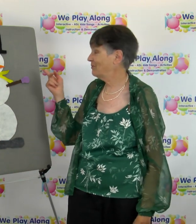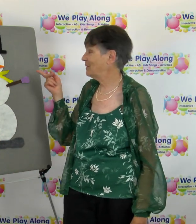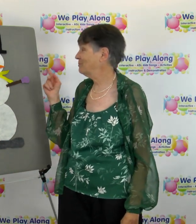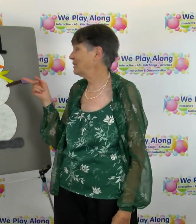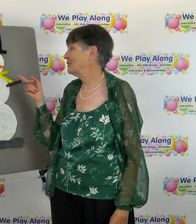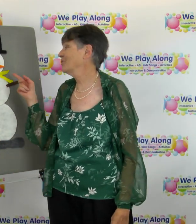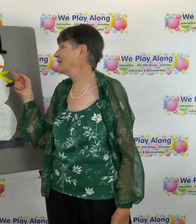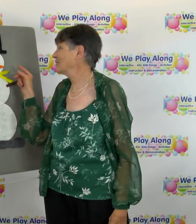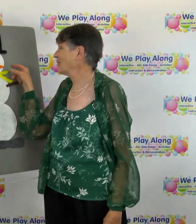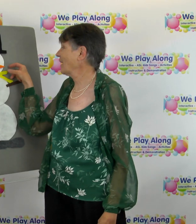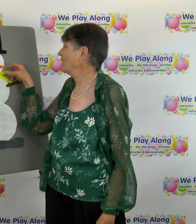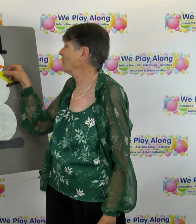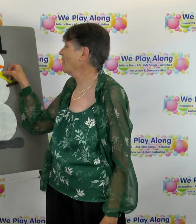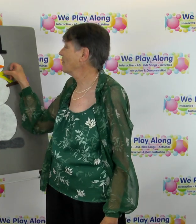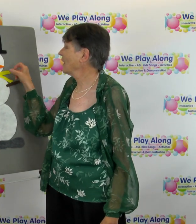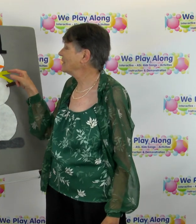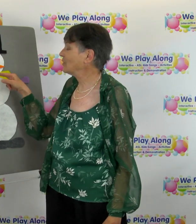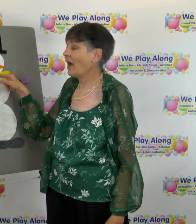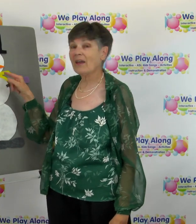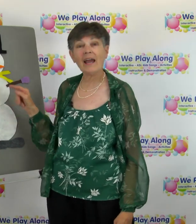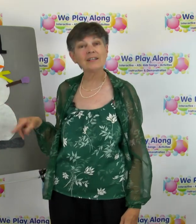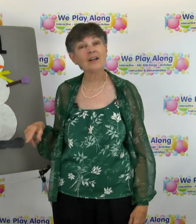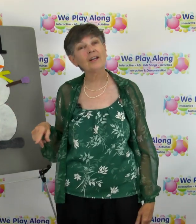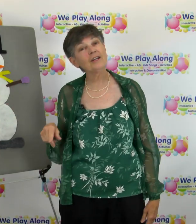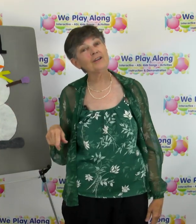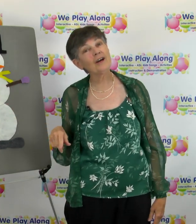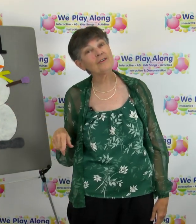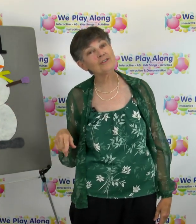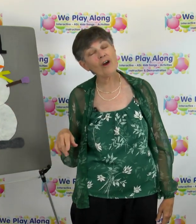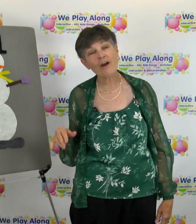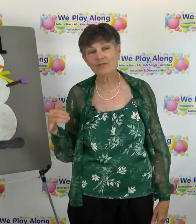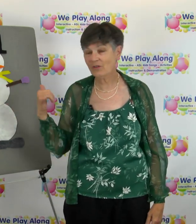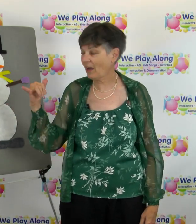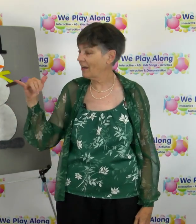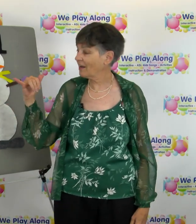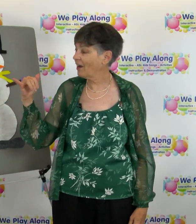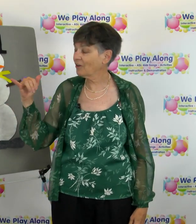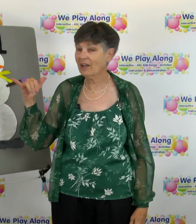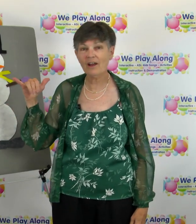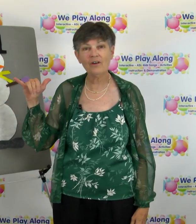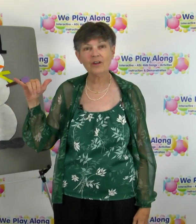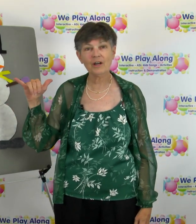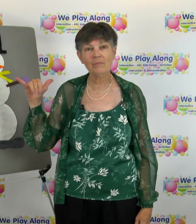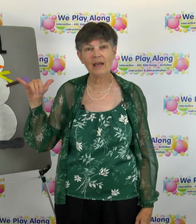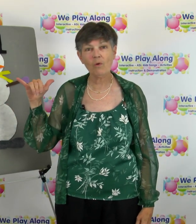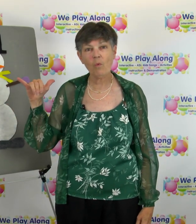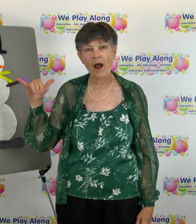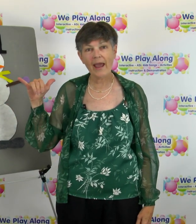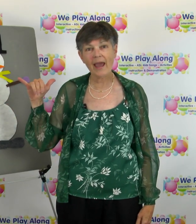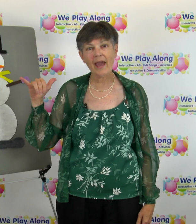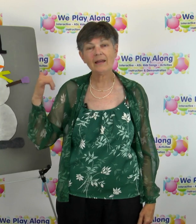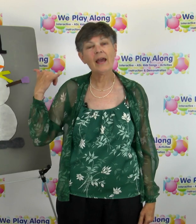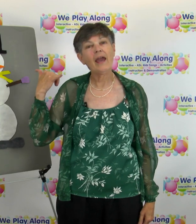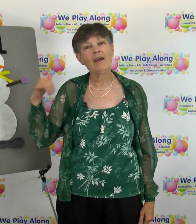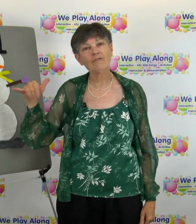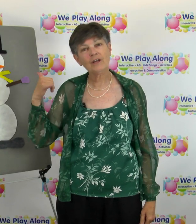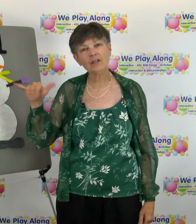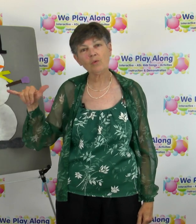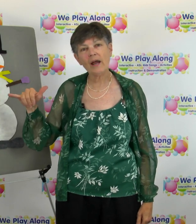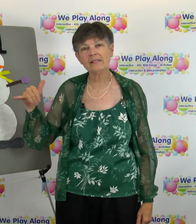doing this okay here we go so now he has on a little yellow scarf so the color yellow you're gonna make a white hand and flick it twice